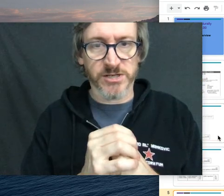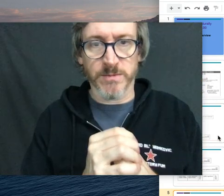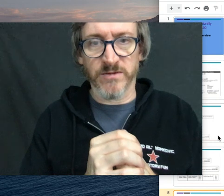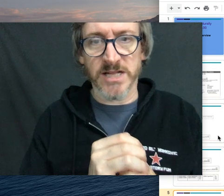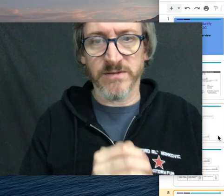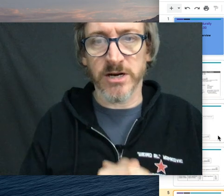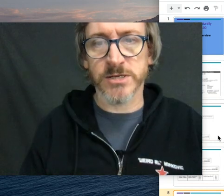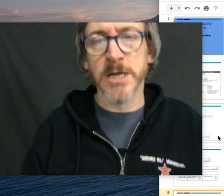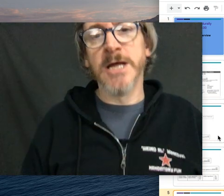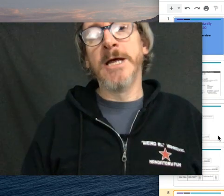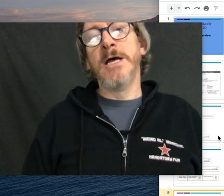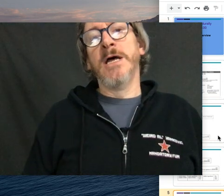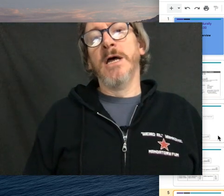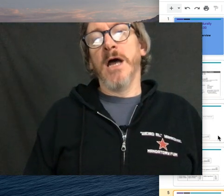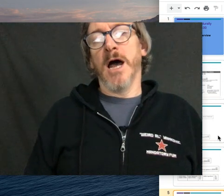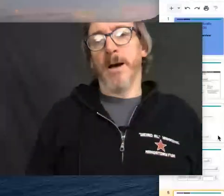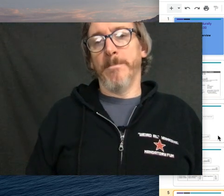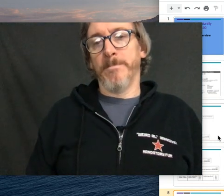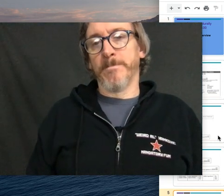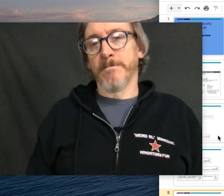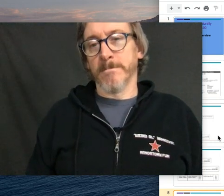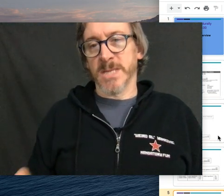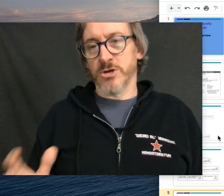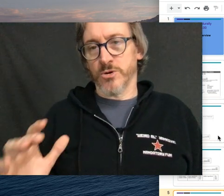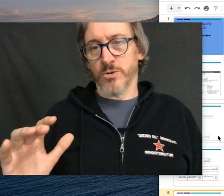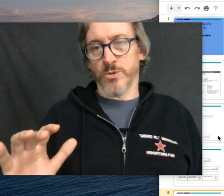use for descriptive classifiers. Um,